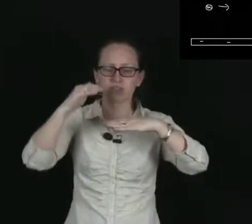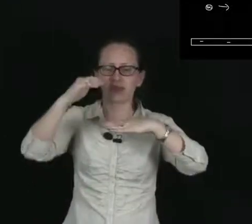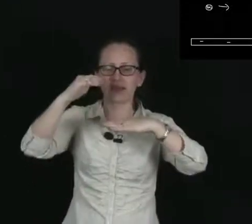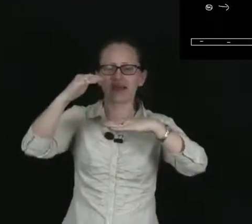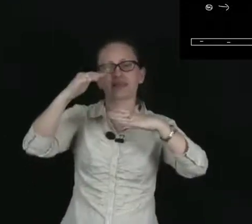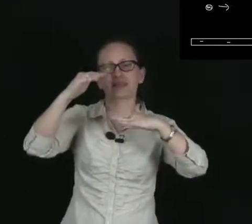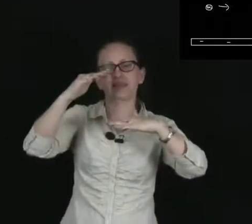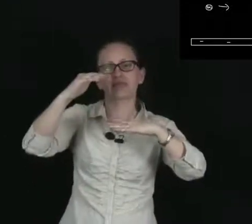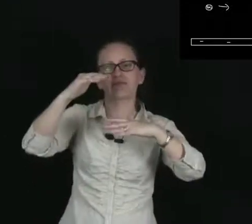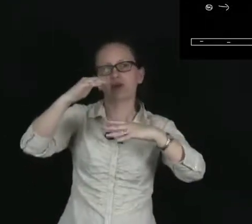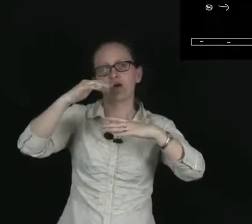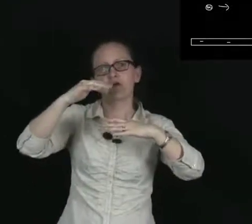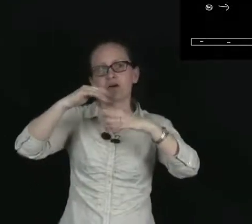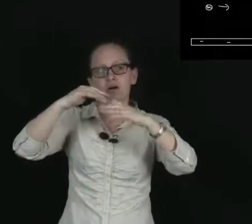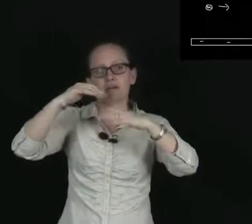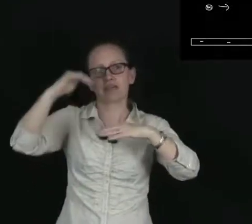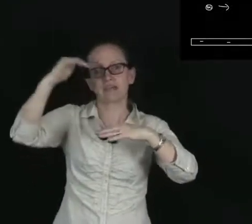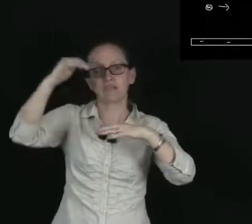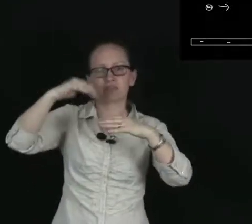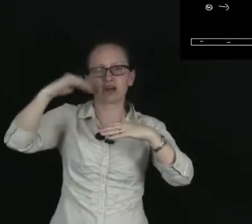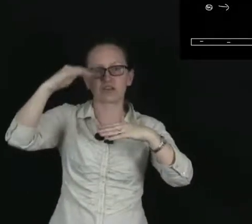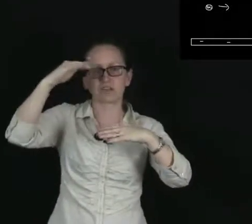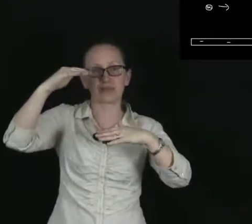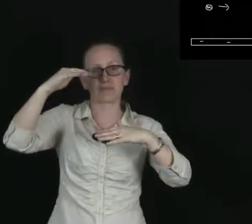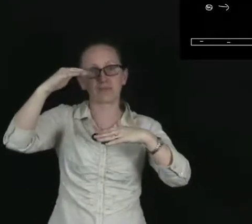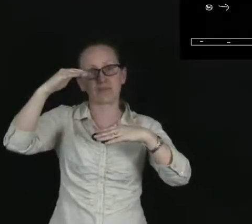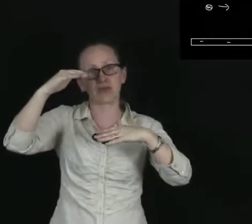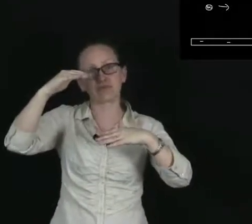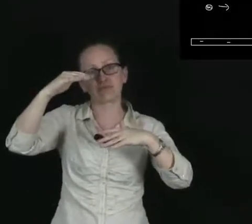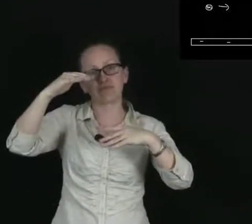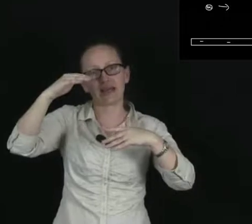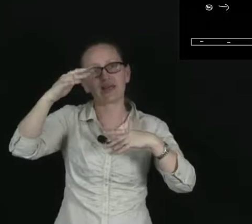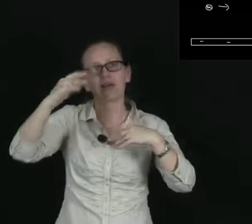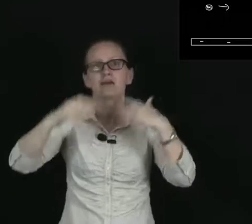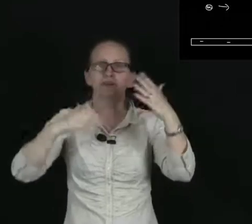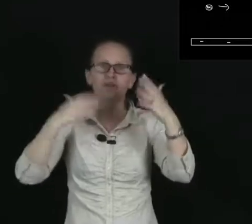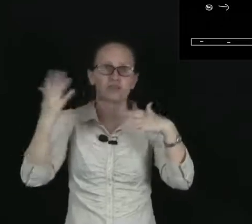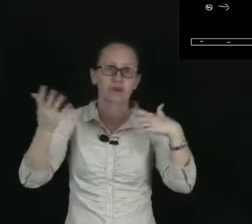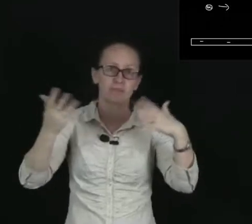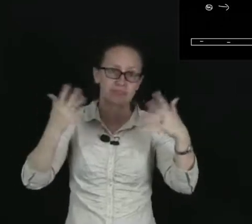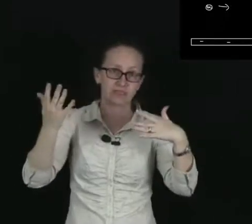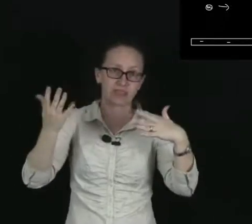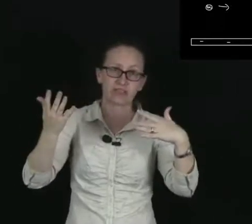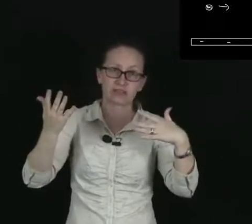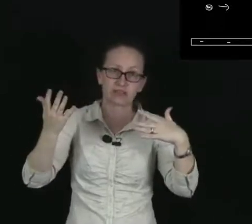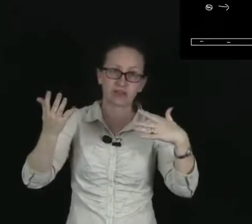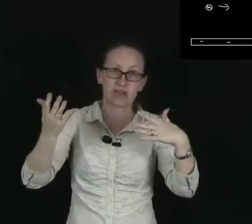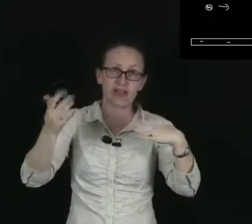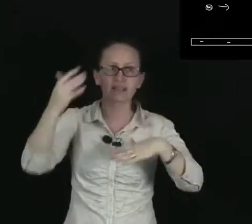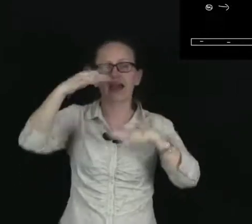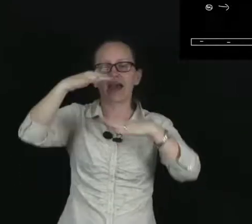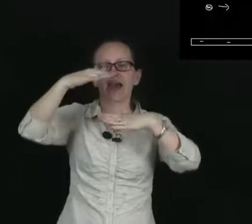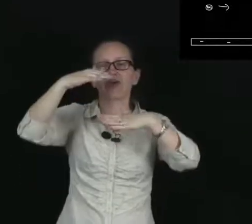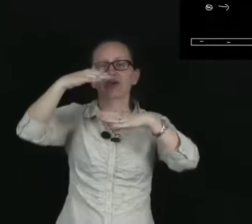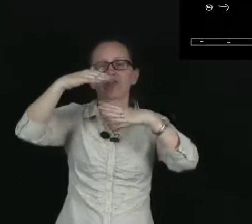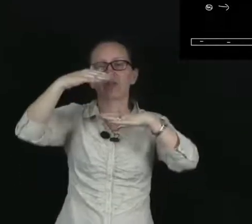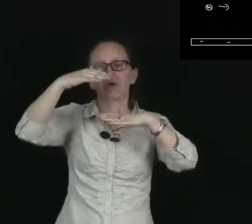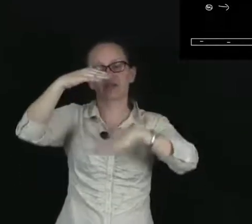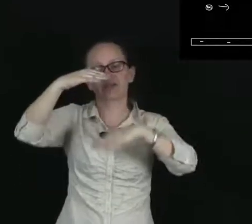so we get a steady flow of negative charges up to the positive plate, because opposite charges attract, and of positive